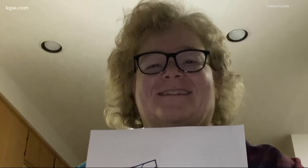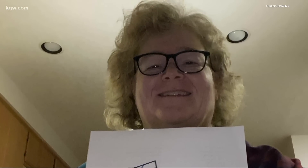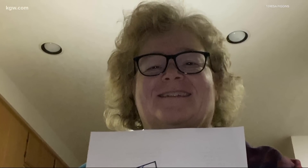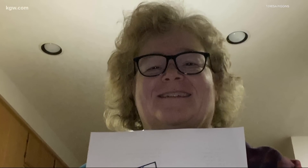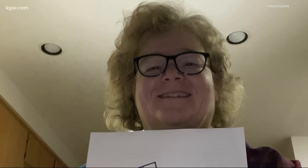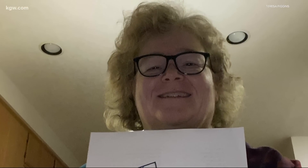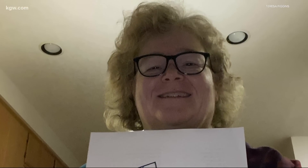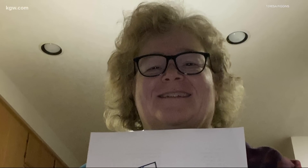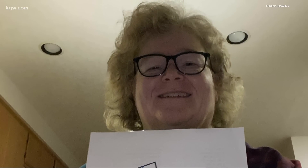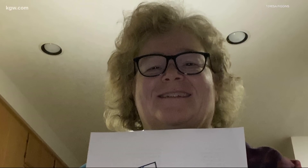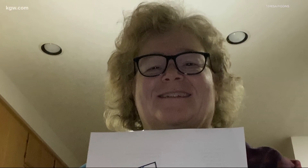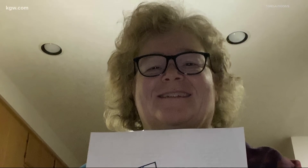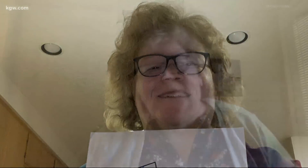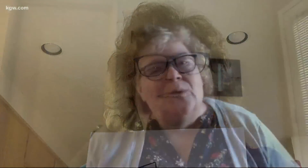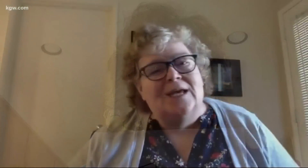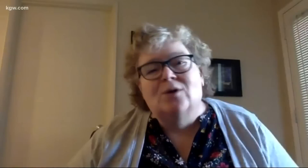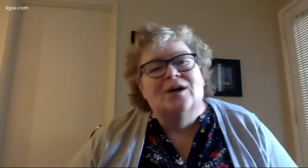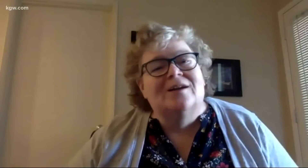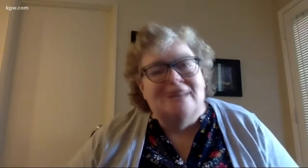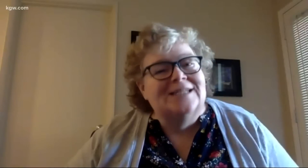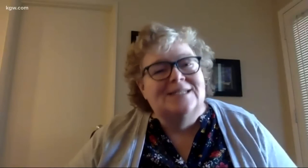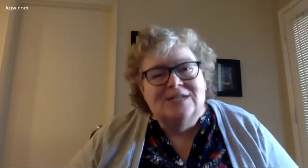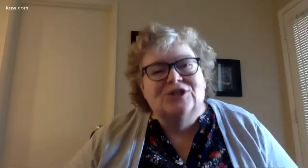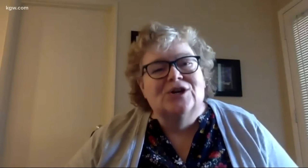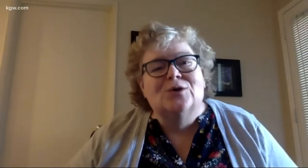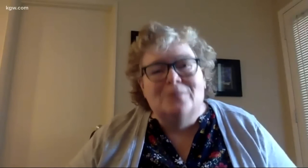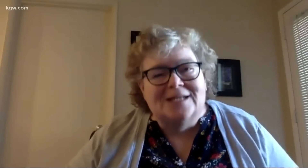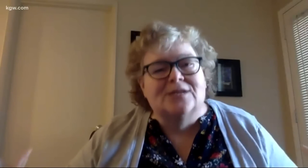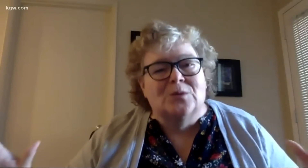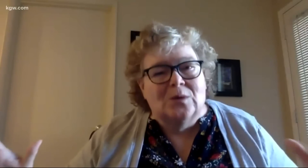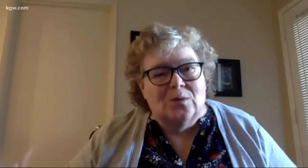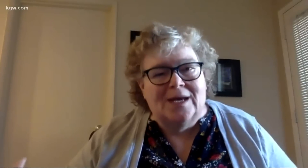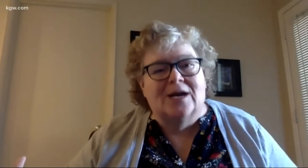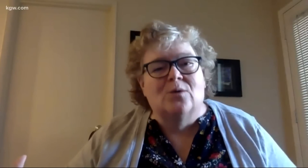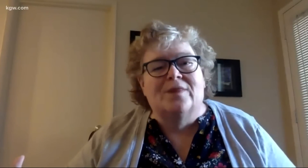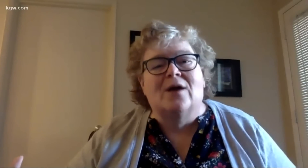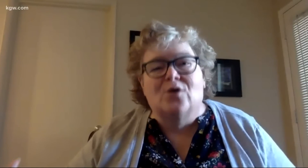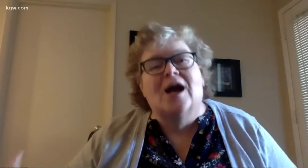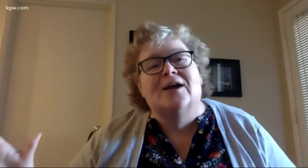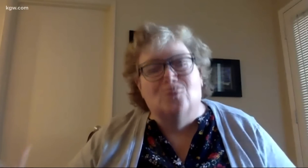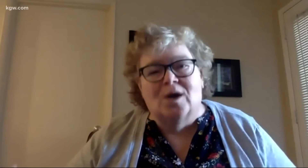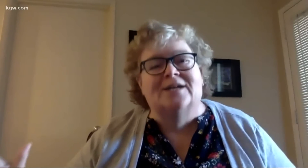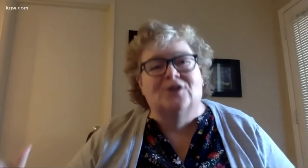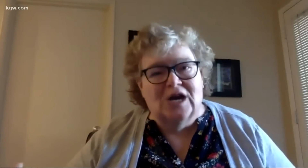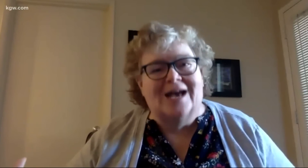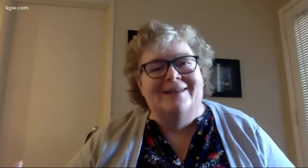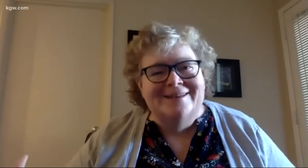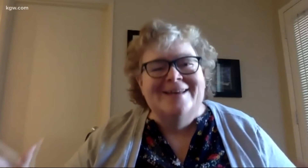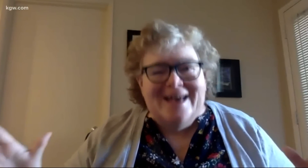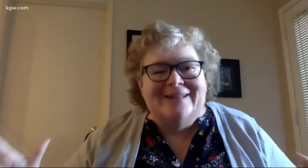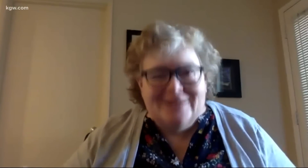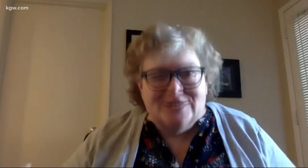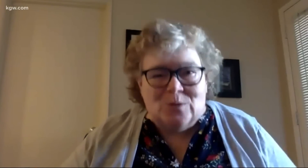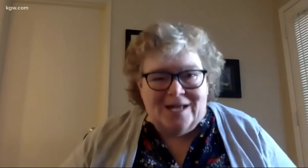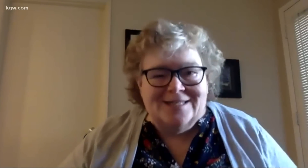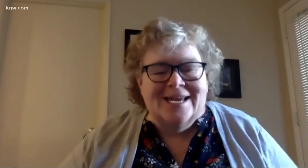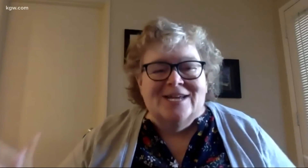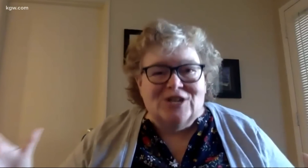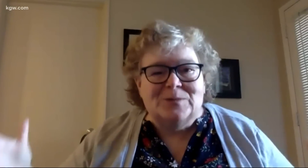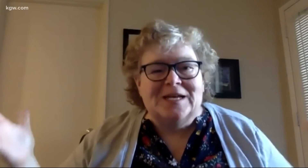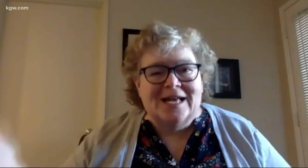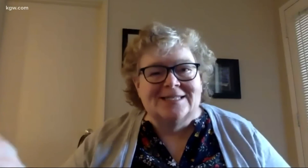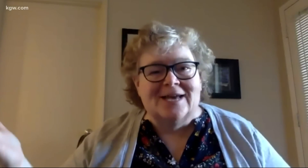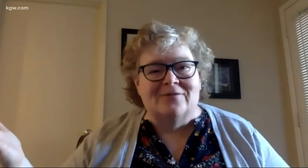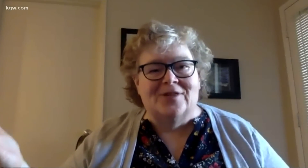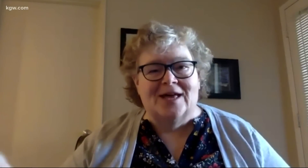But at times, it's tough. You aren't going to find a teacher who makes it through a week without crying or wanting to cry at least once